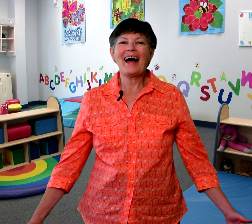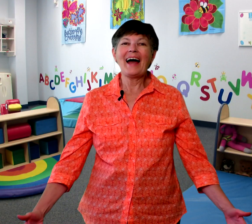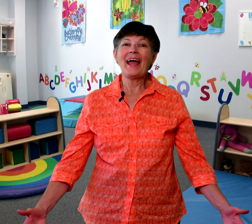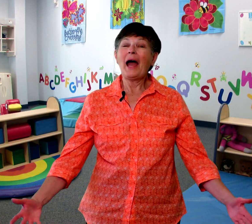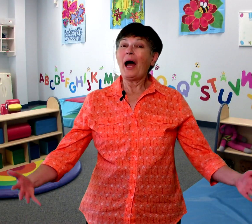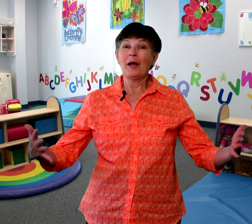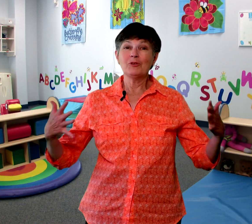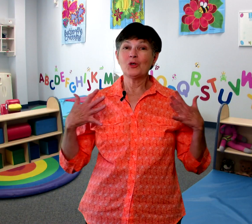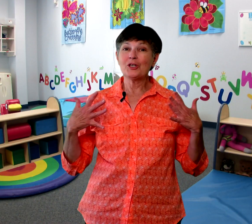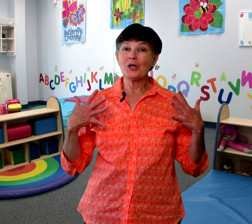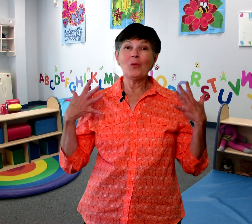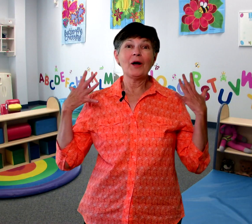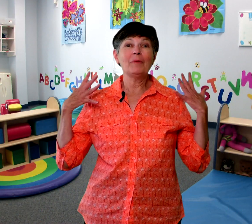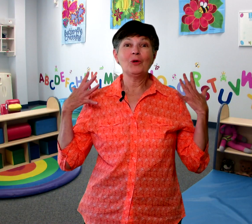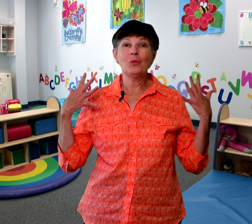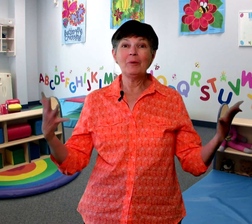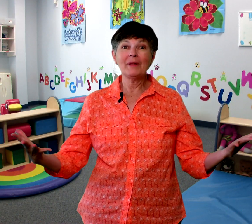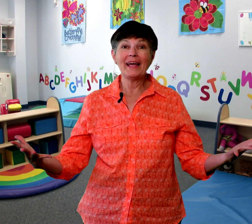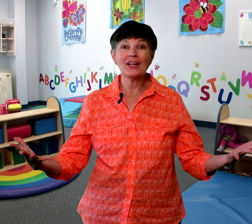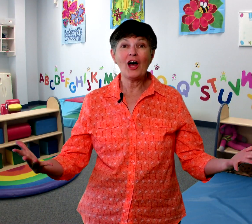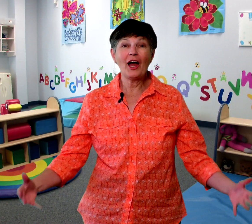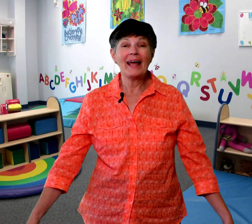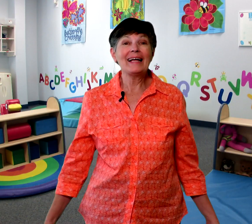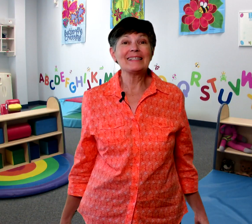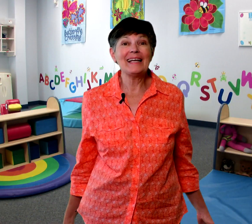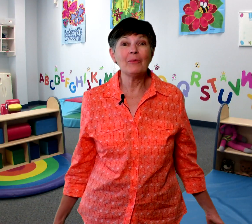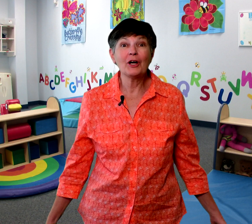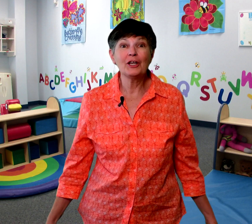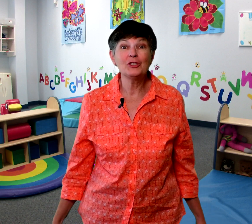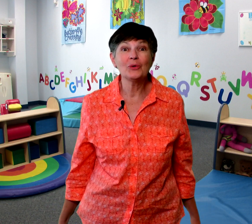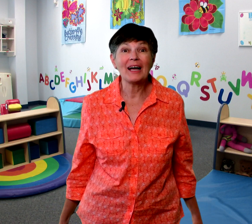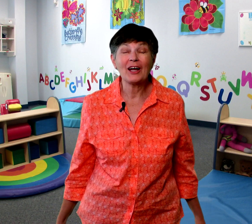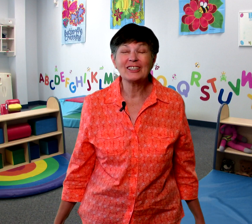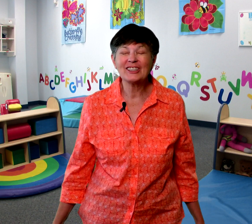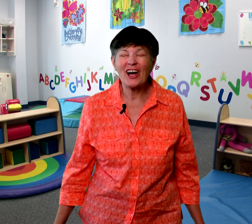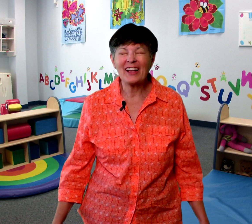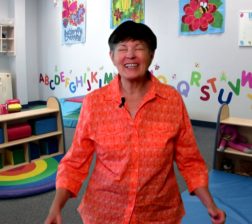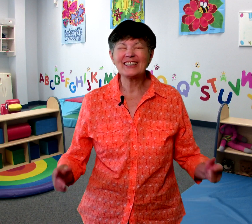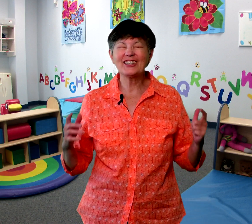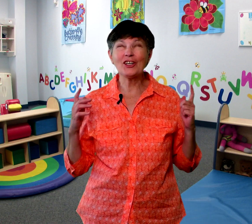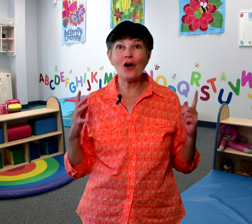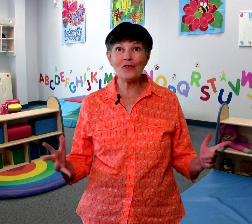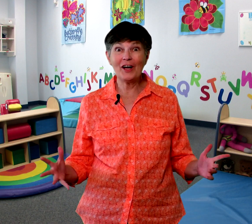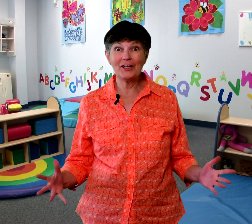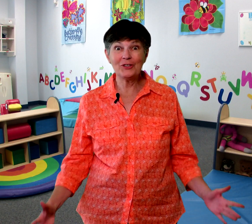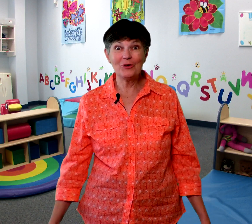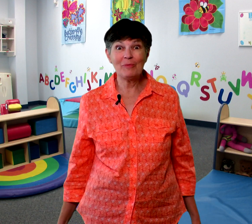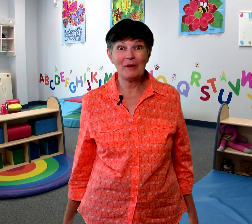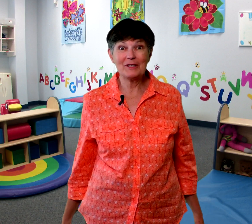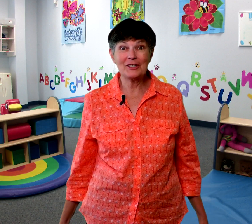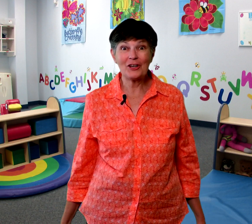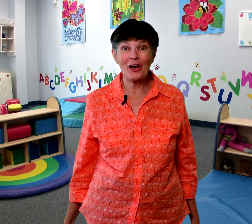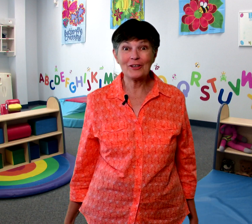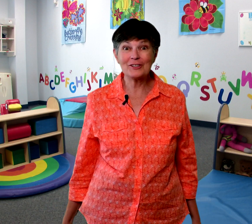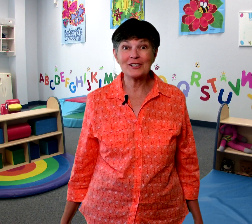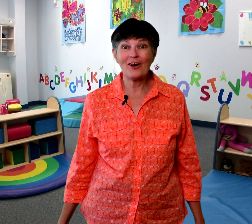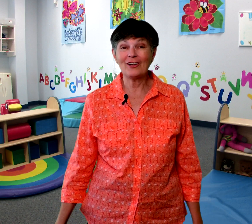Hi I'm Georgia. Welcome to We Play Along. Today we're going to do a song that is so fun to do with babies and toddlers. It's called